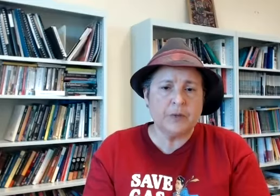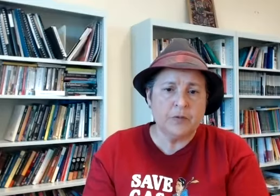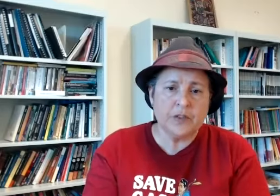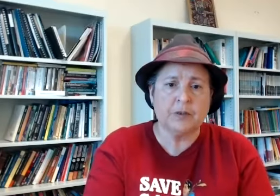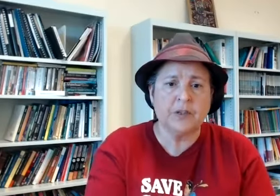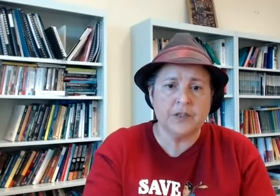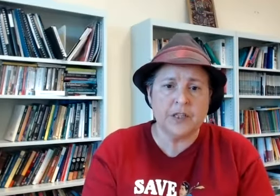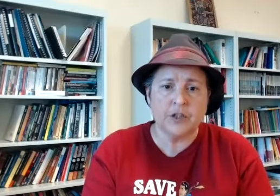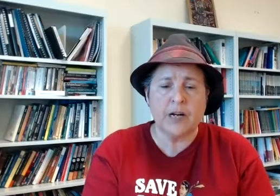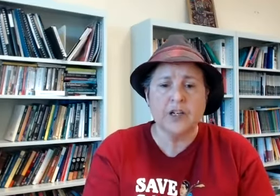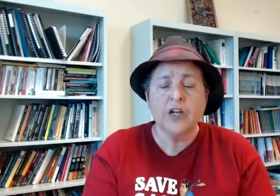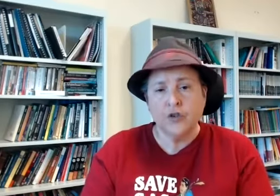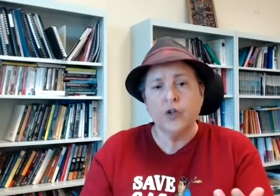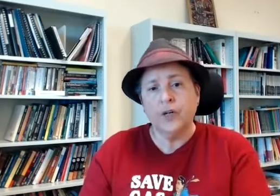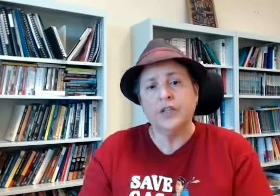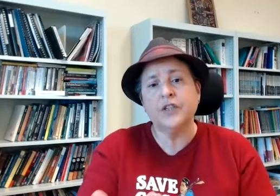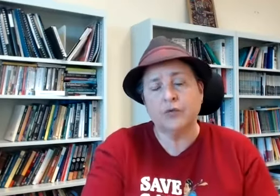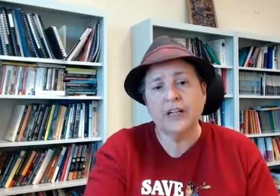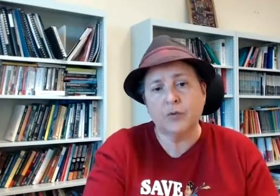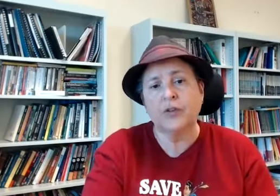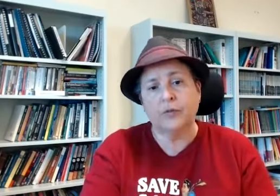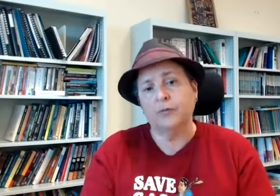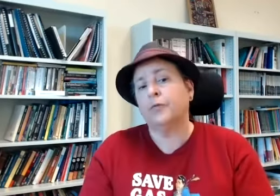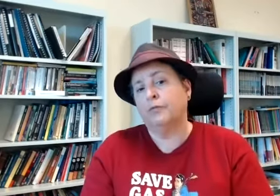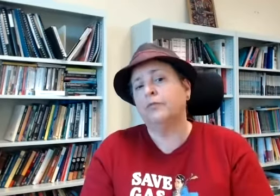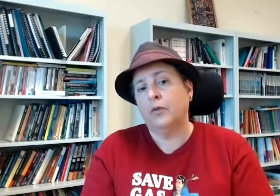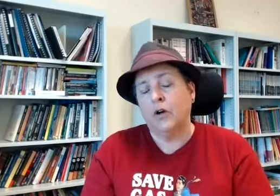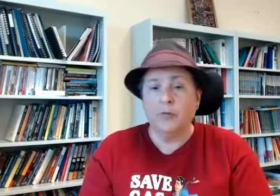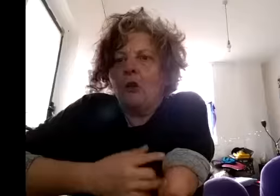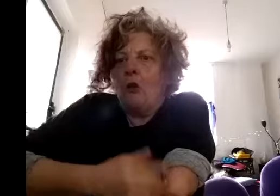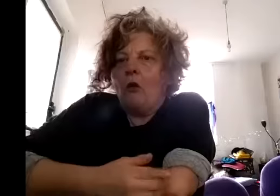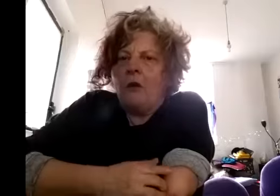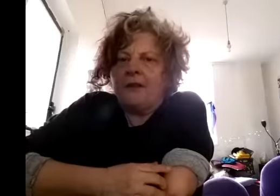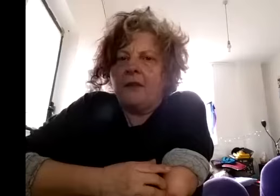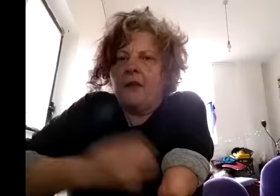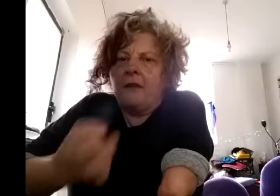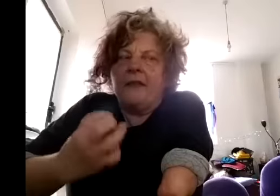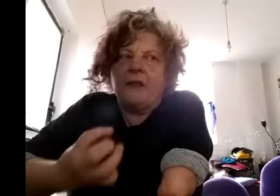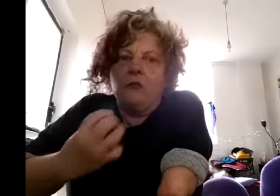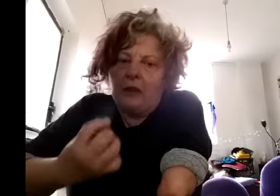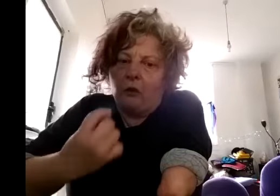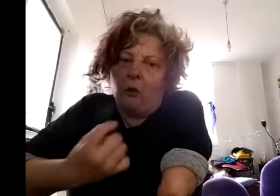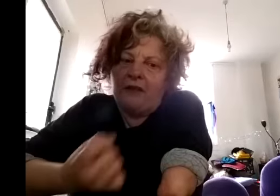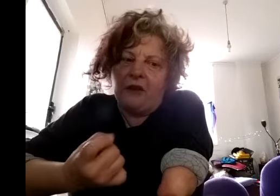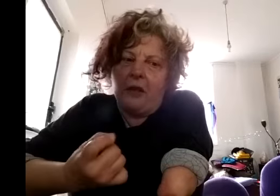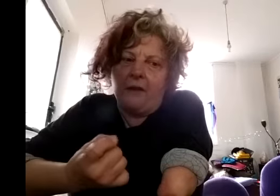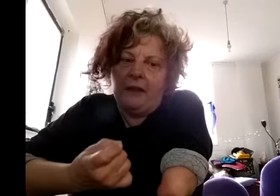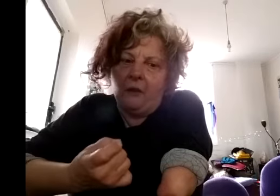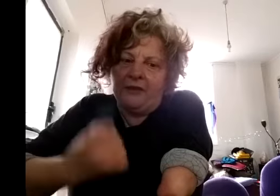people with disabilities to interact do the audience interact with you you know all those that's a really good question and i think we're still